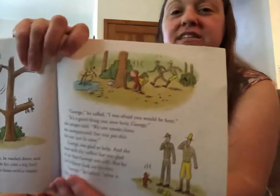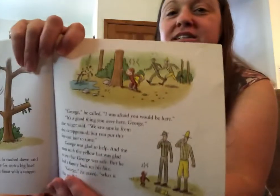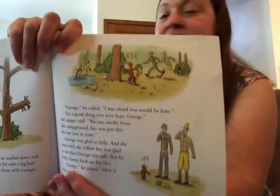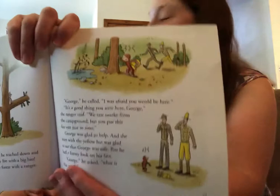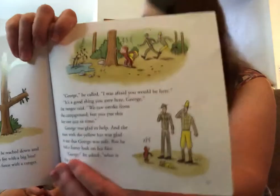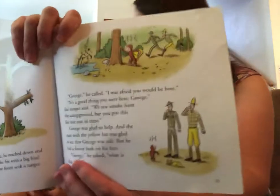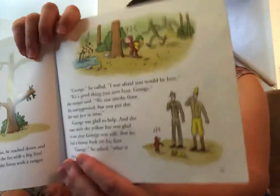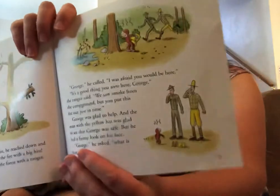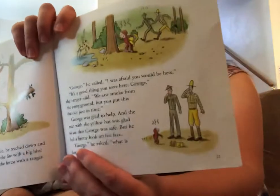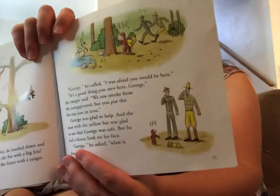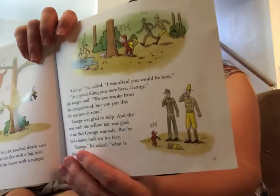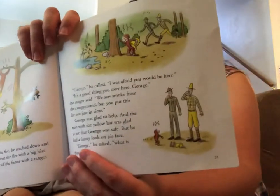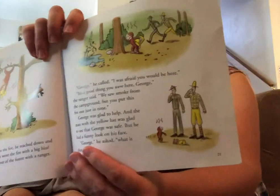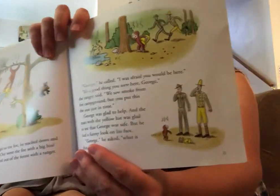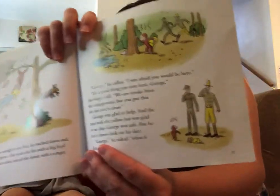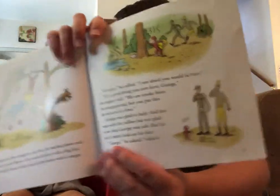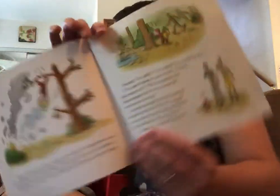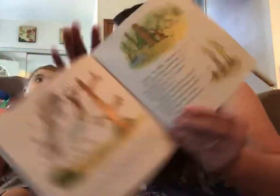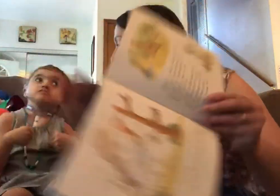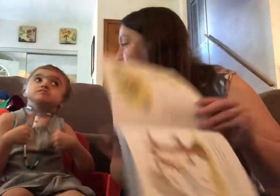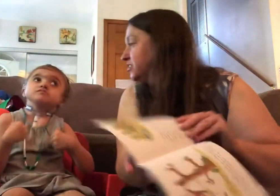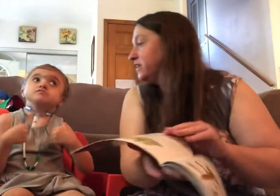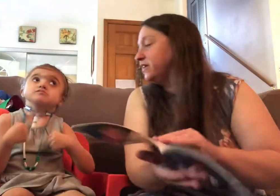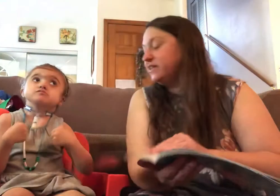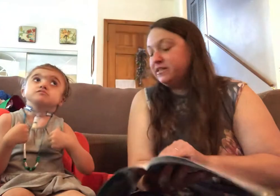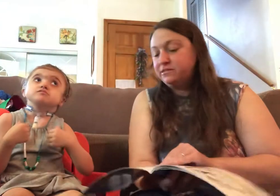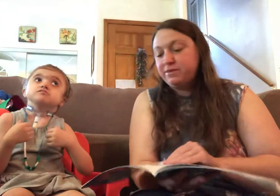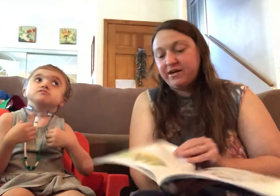Do you remember what happened to George? Yeah, he needs a bath.